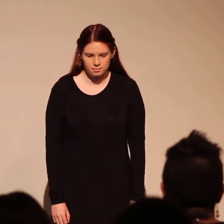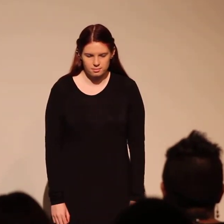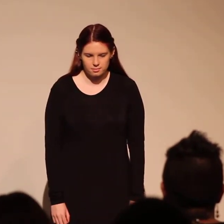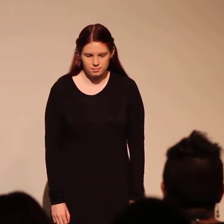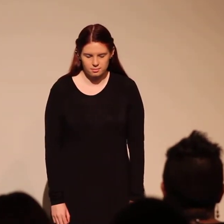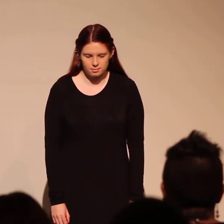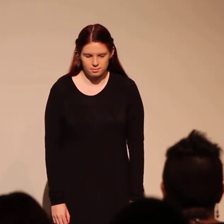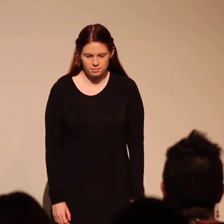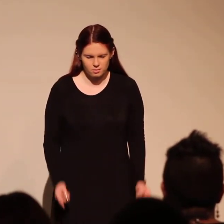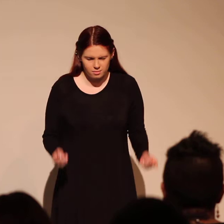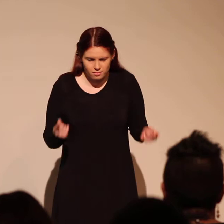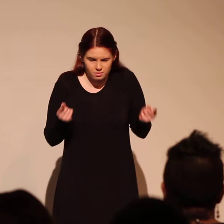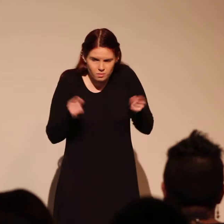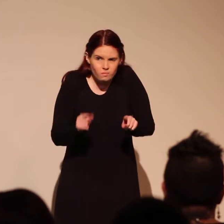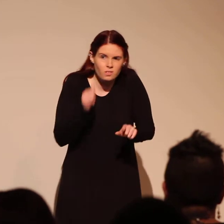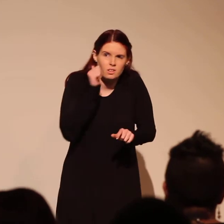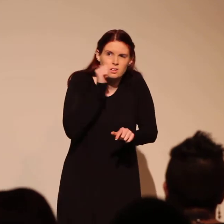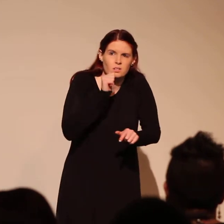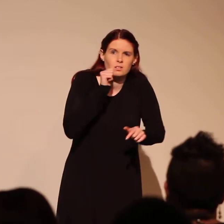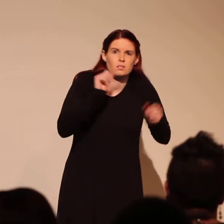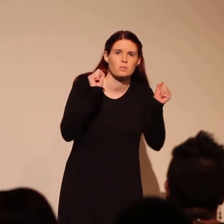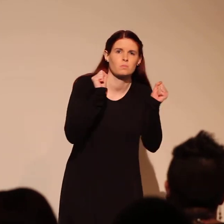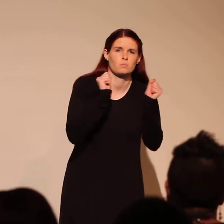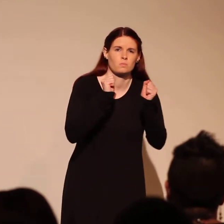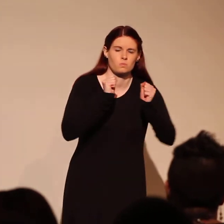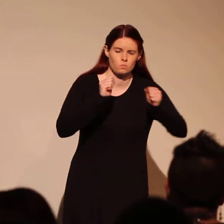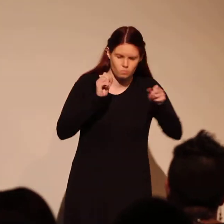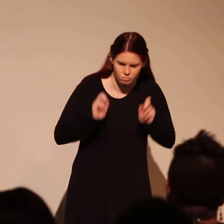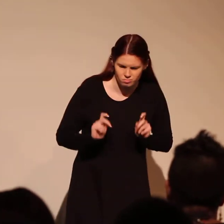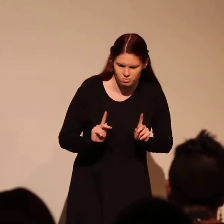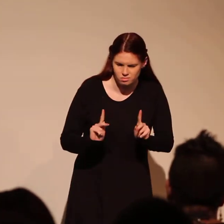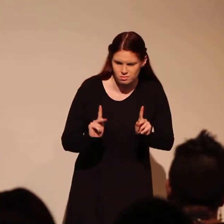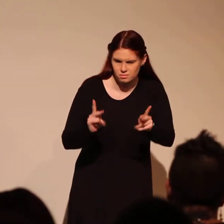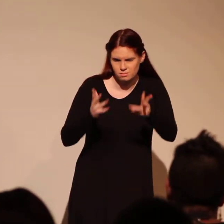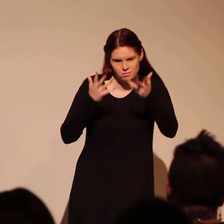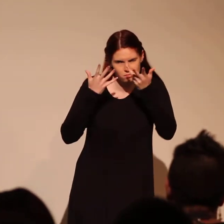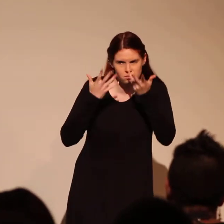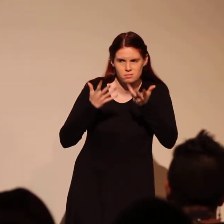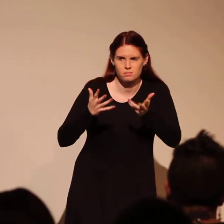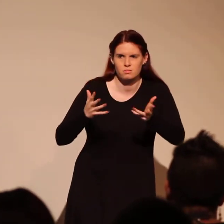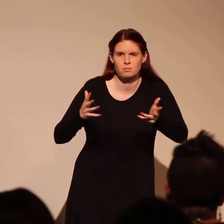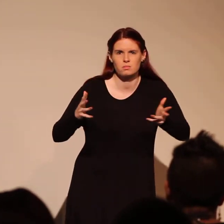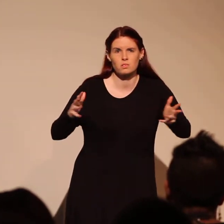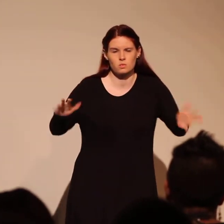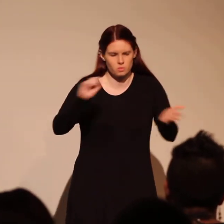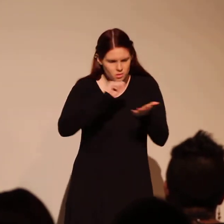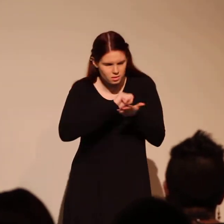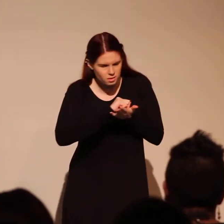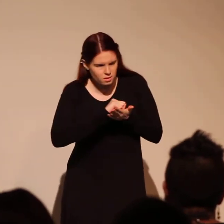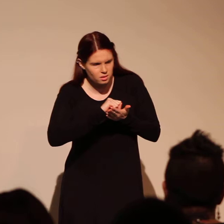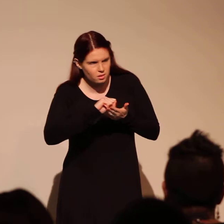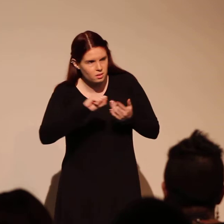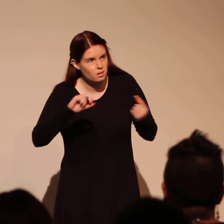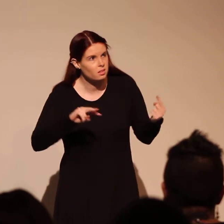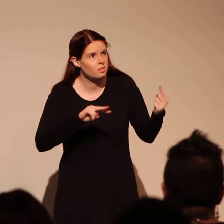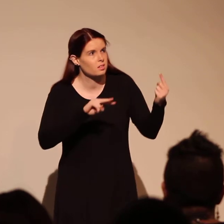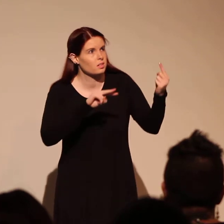When the days are cold and the commons are folding, the saints